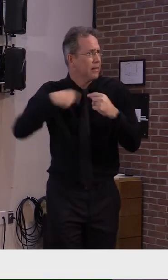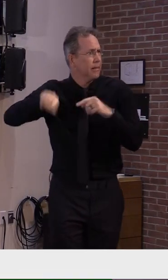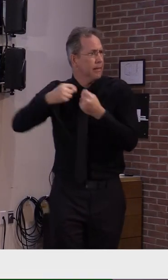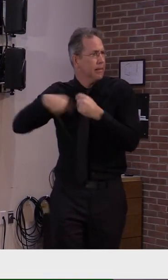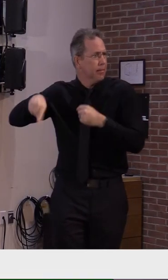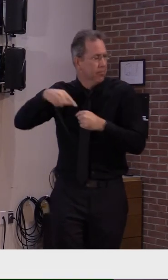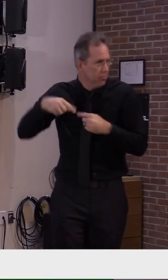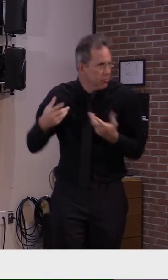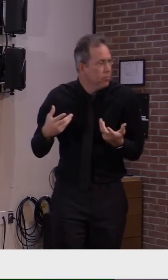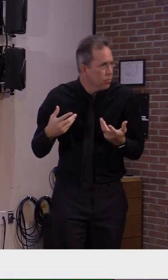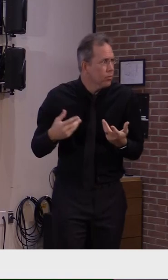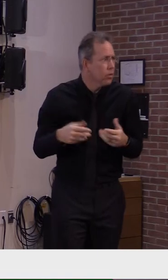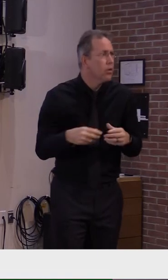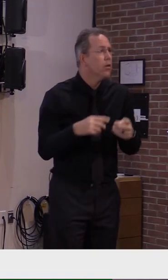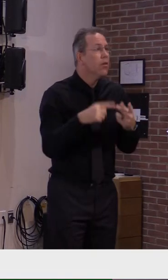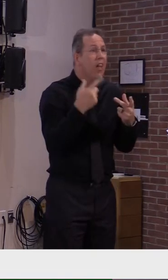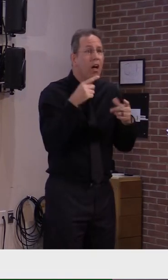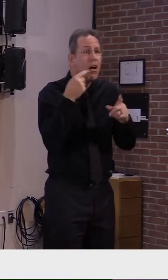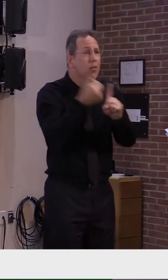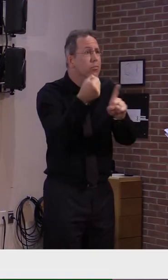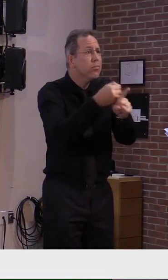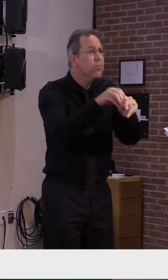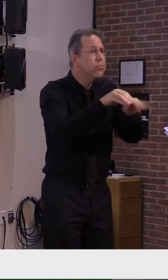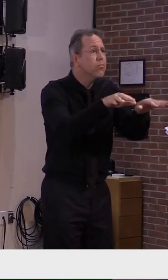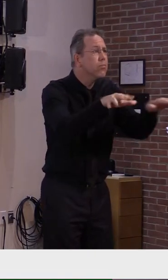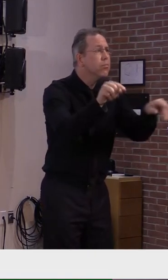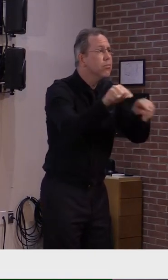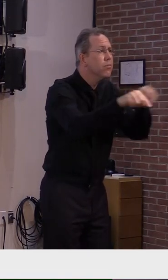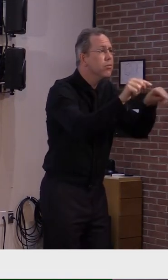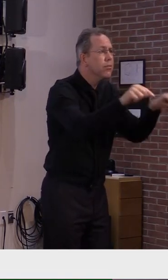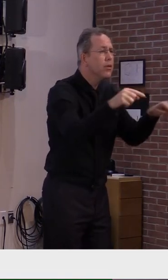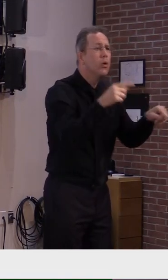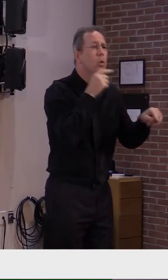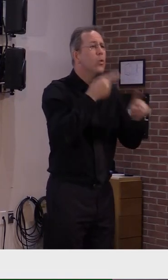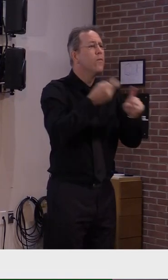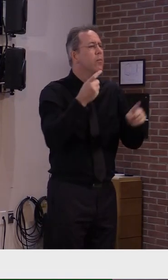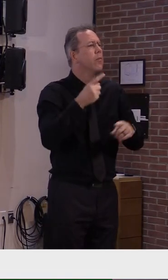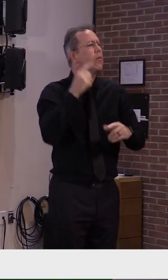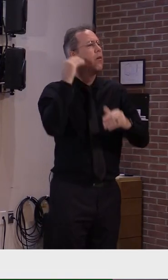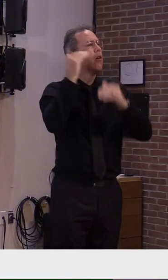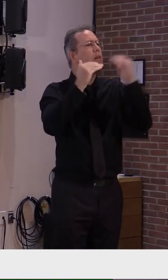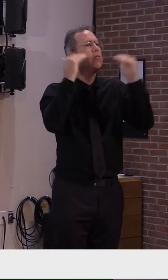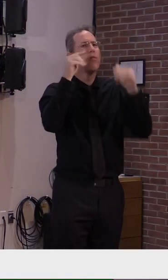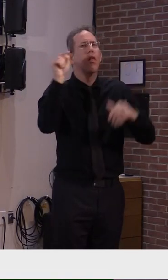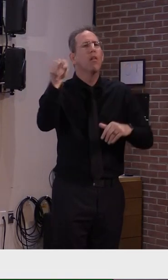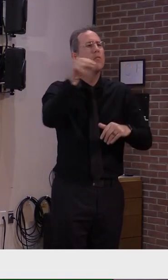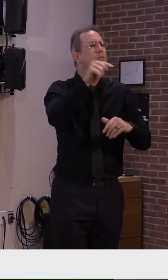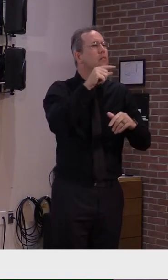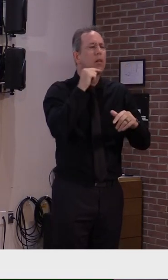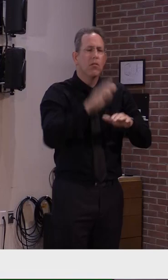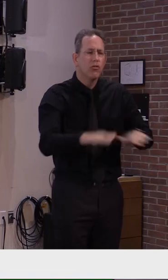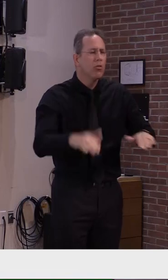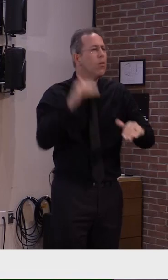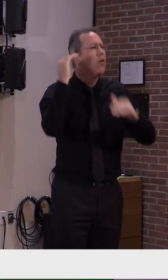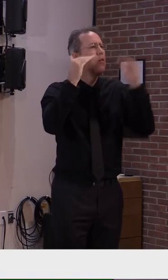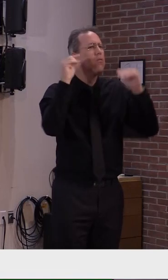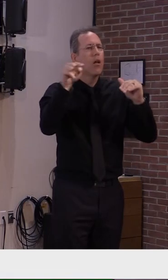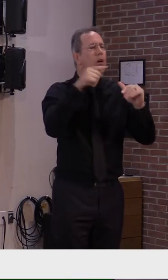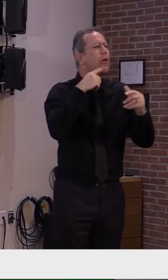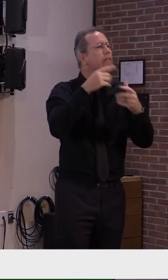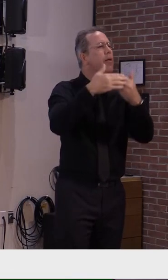found is that it's mostly adults from multiple households getting together with friends inside and outside